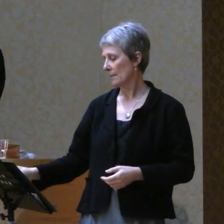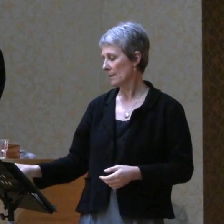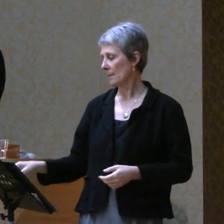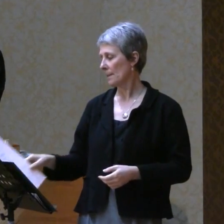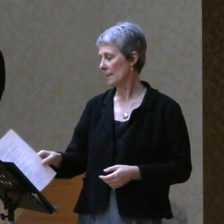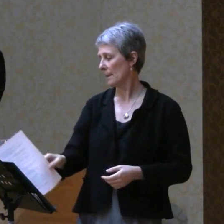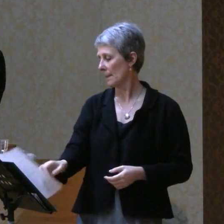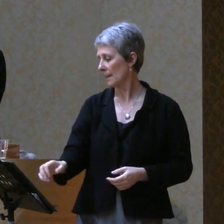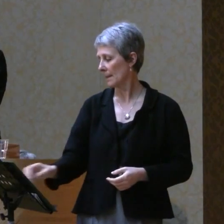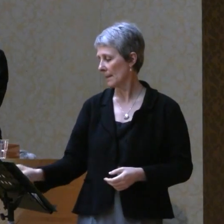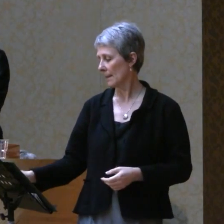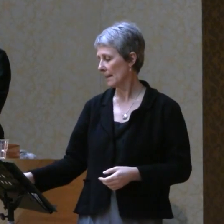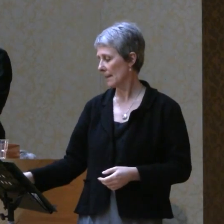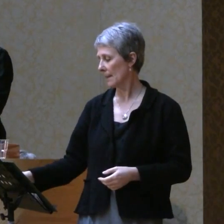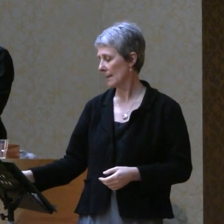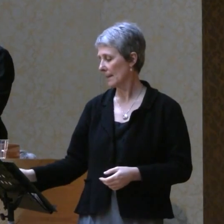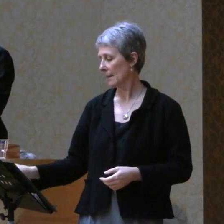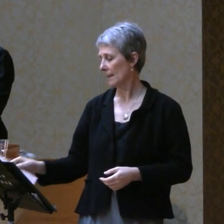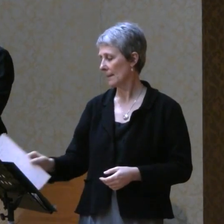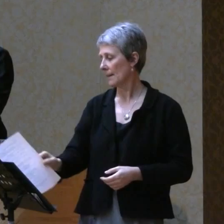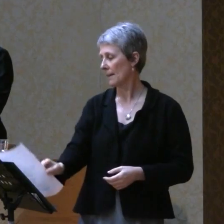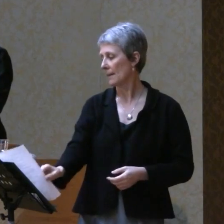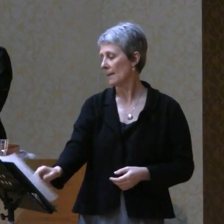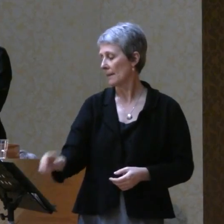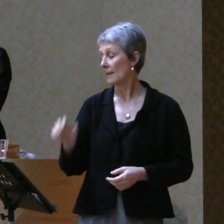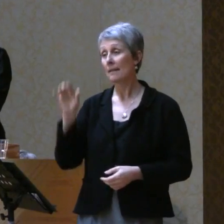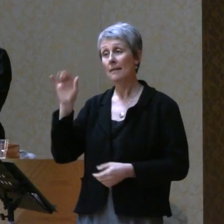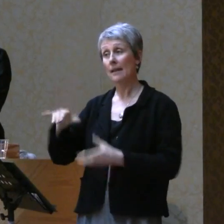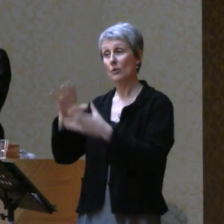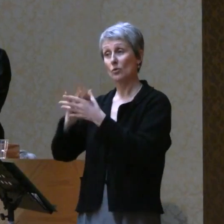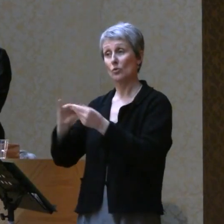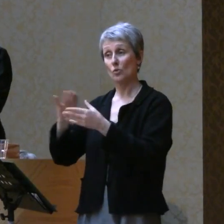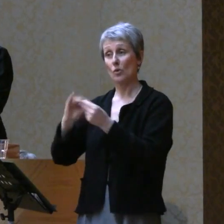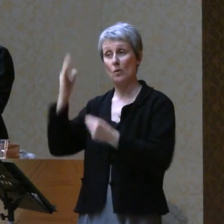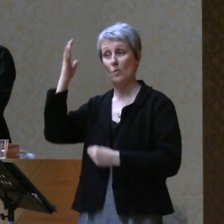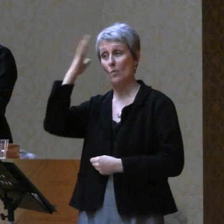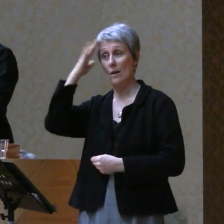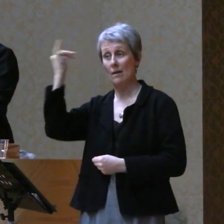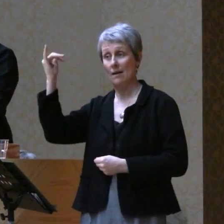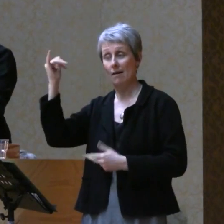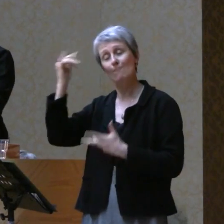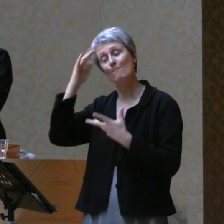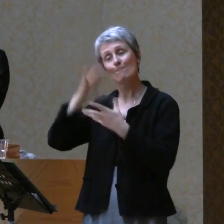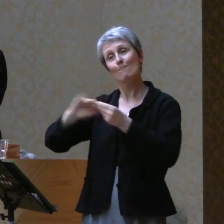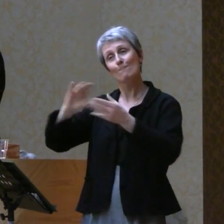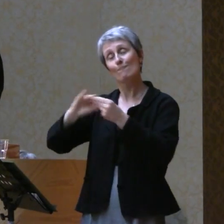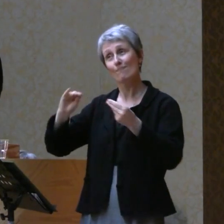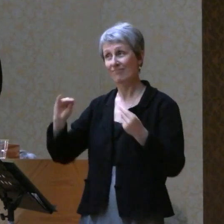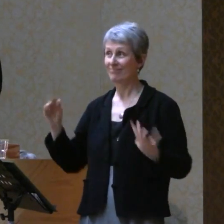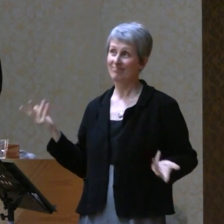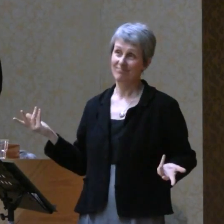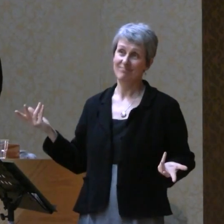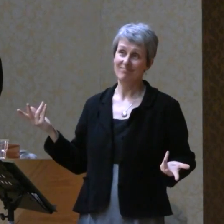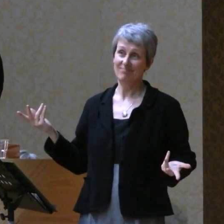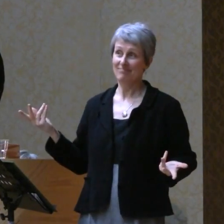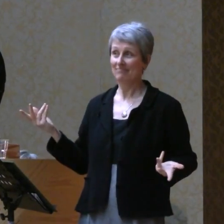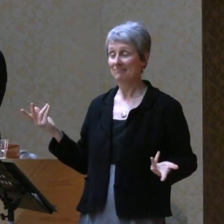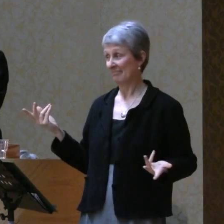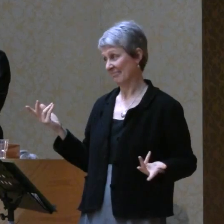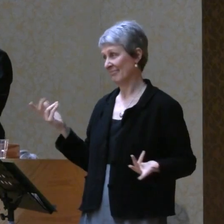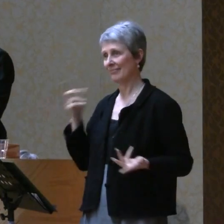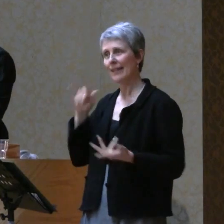I tell that story because this is the kind of enthusiastic open heartedness